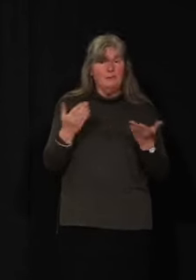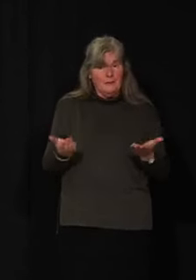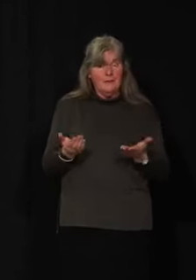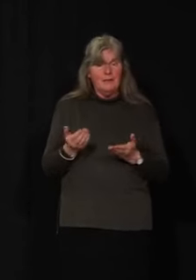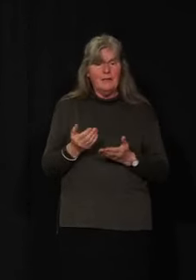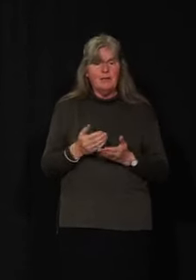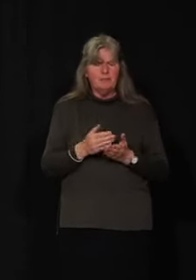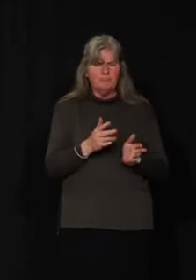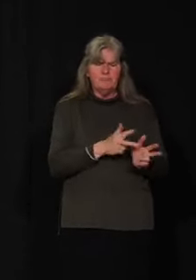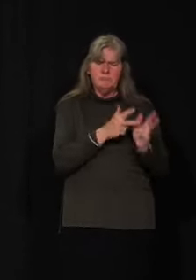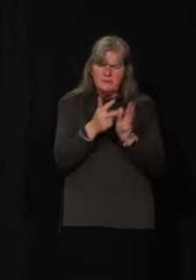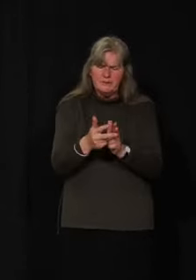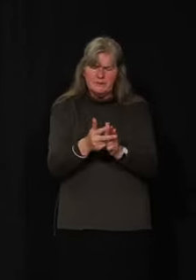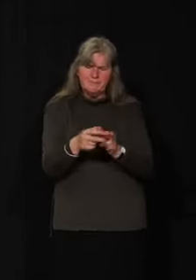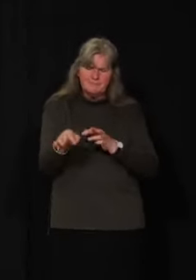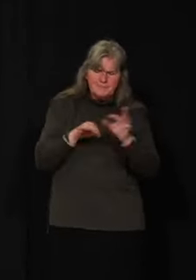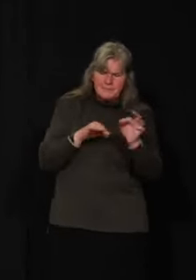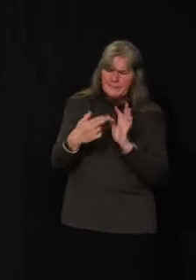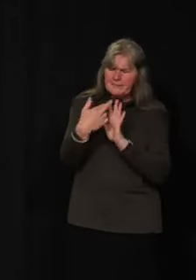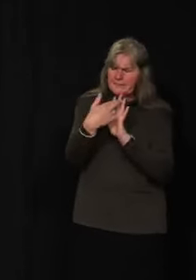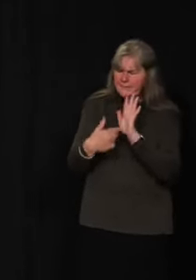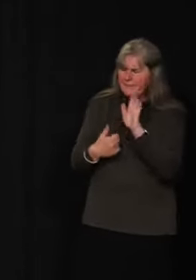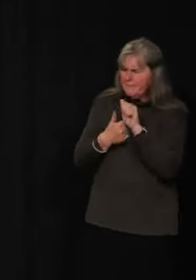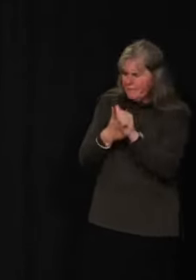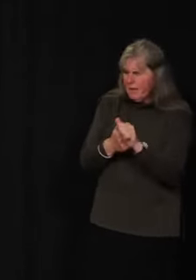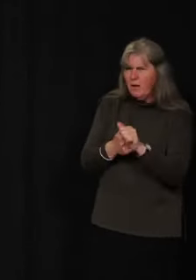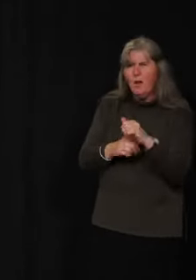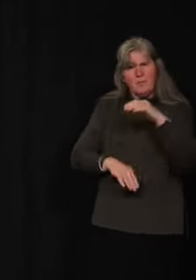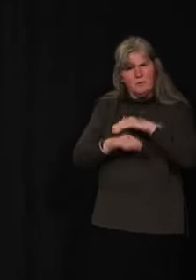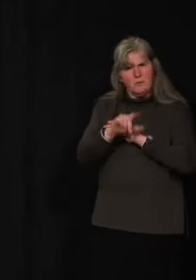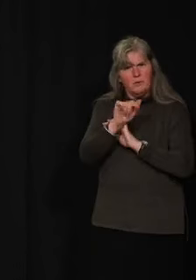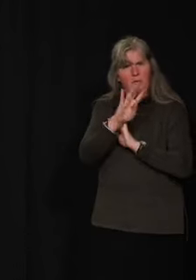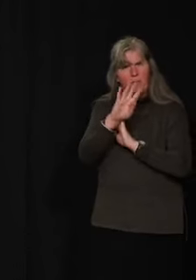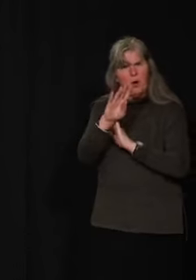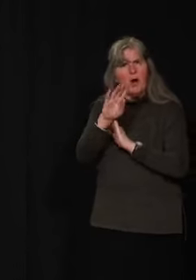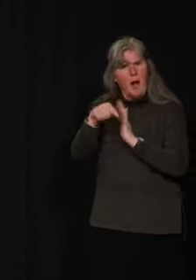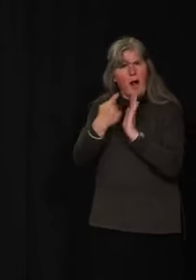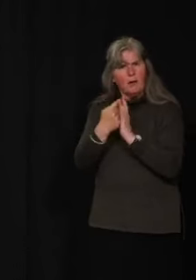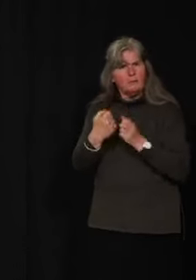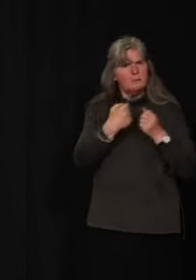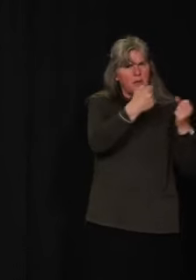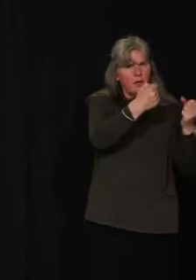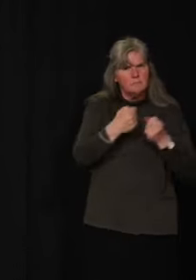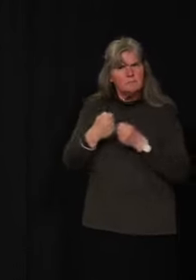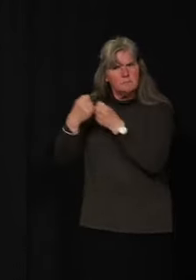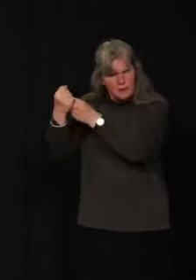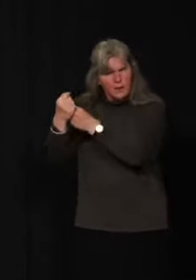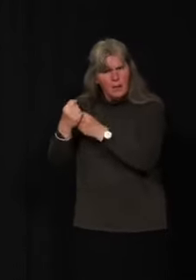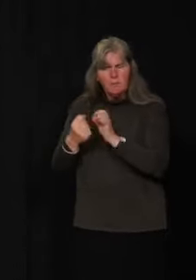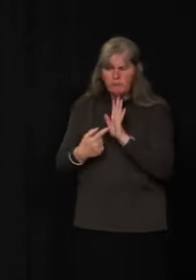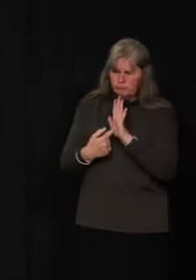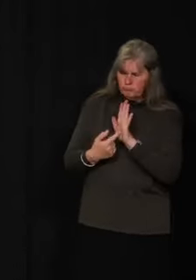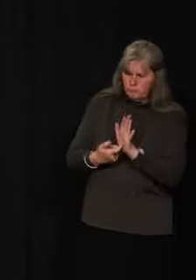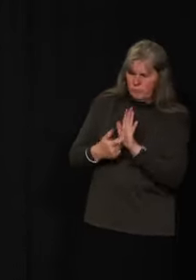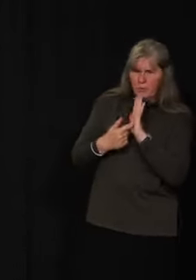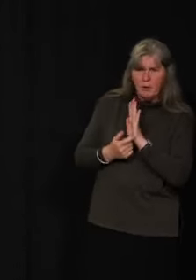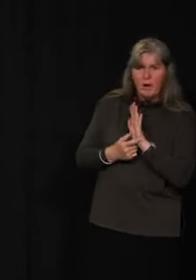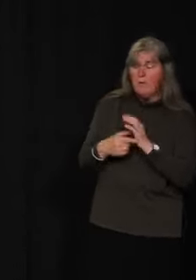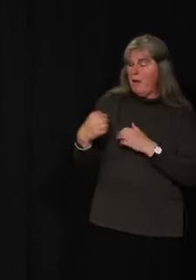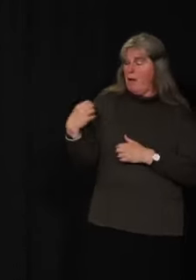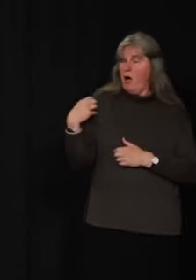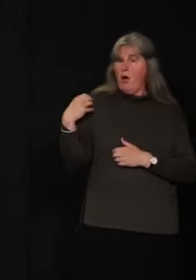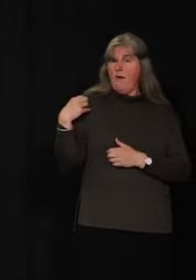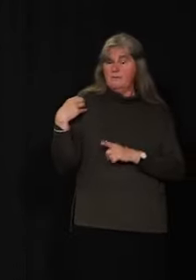as they pass through to do so within 24 hours on their way to their destination outside of Yukon. We have enforcement